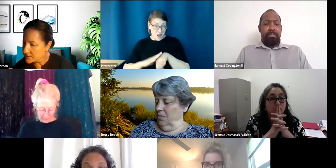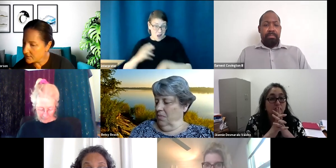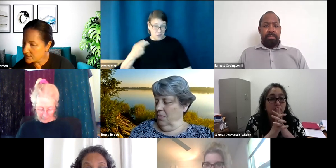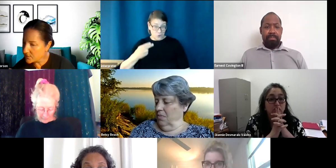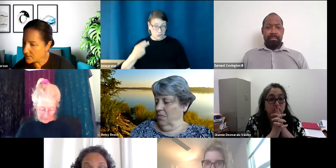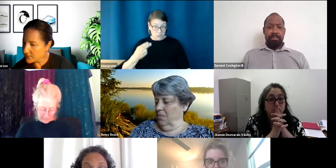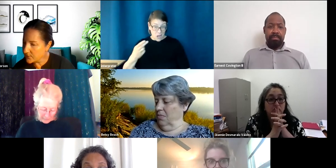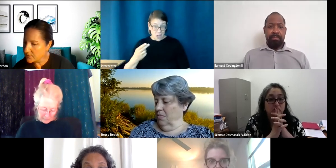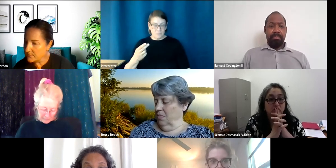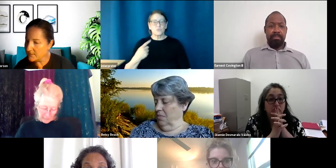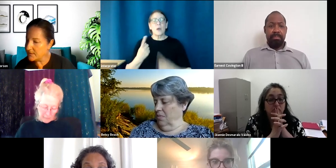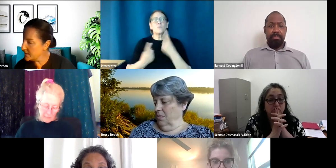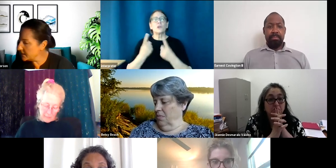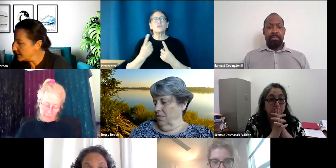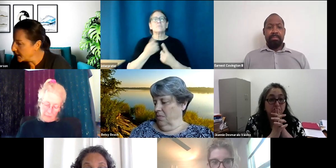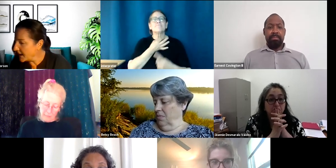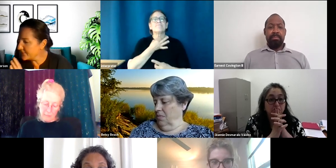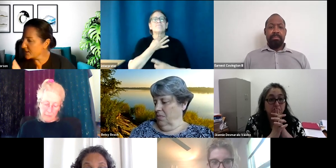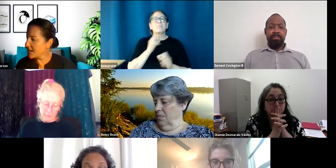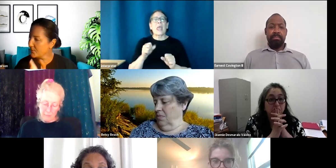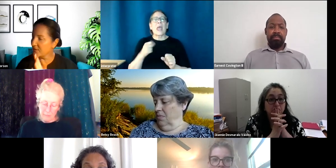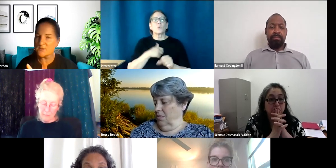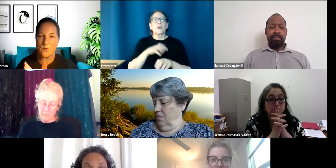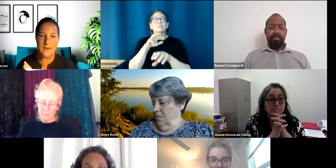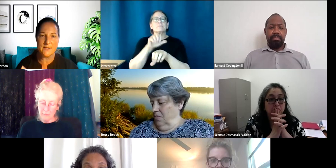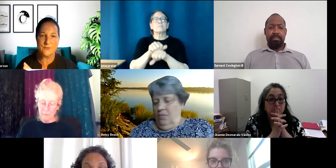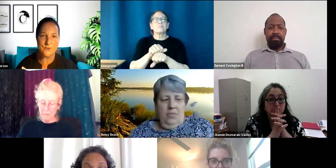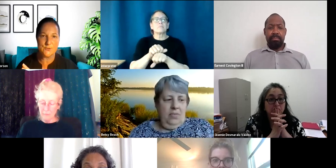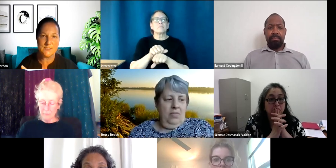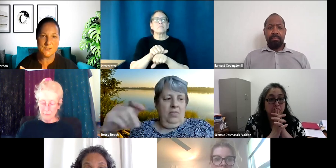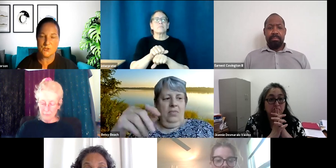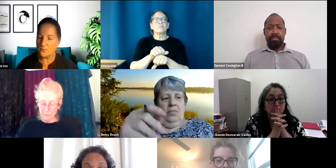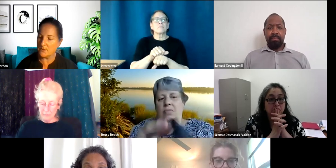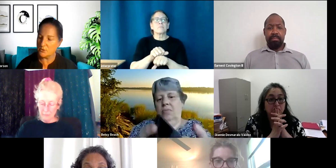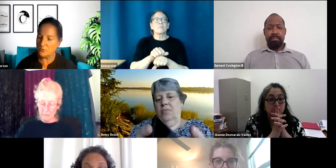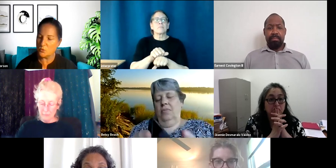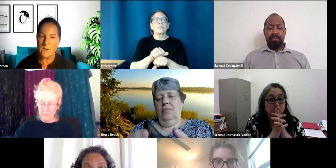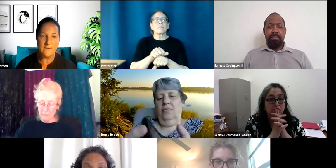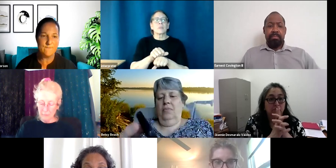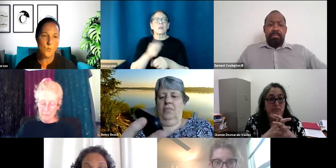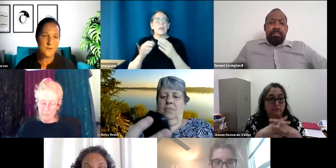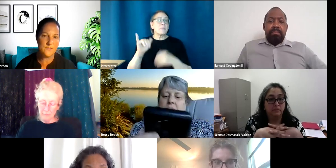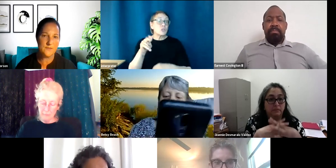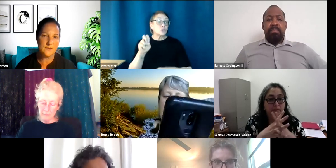So I was wondering if we could maybe, I have a couple of things going on on Thursdays in June, but June 24th.